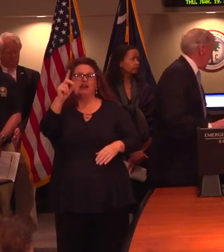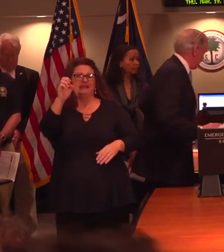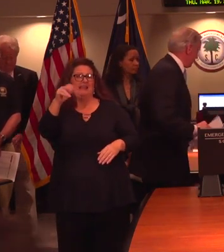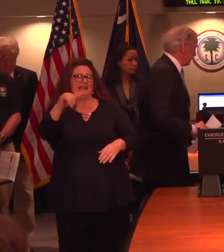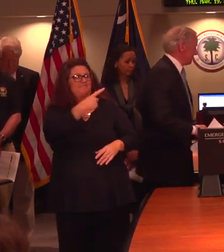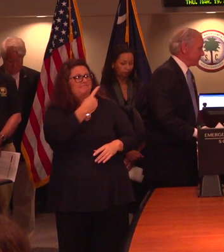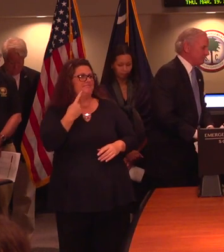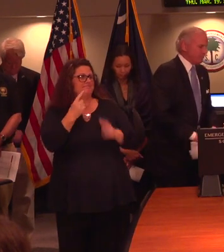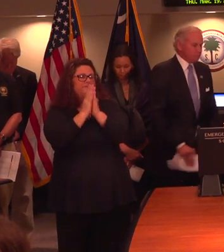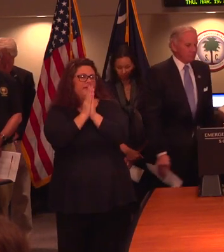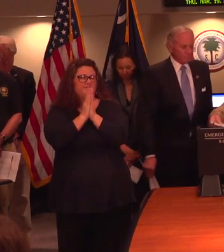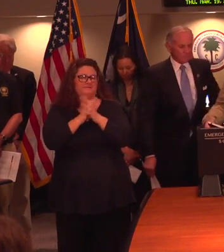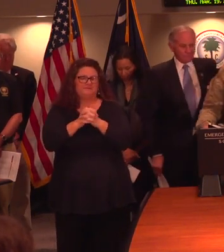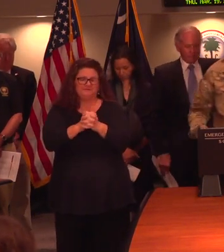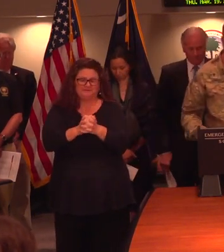if you please. Thank you, sir.